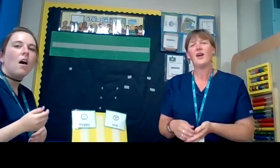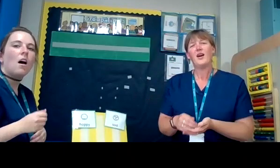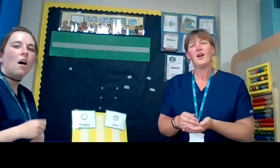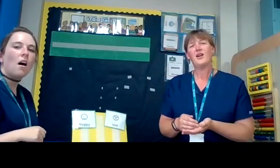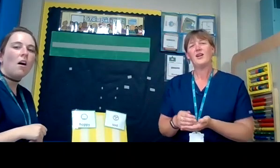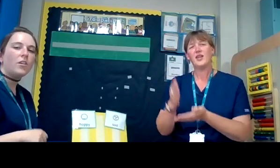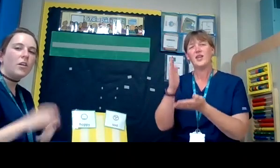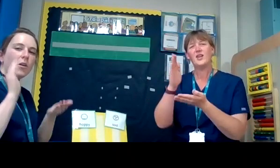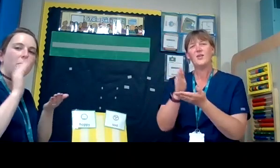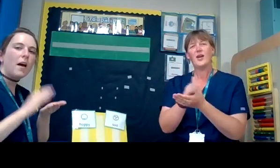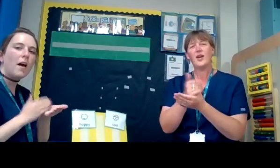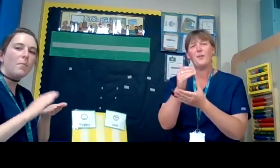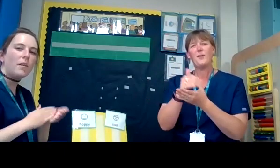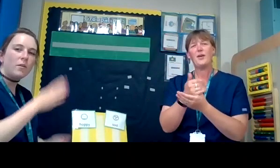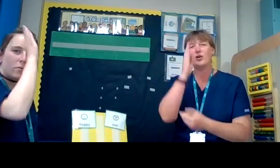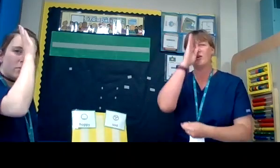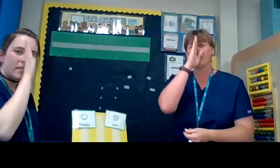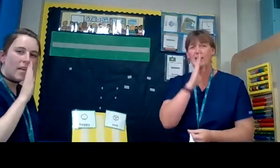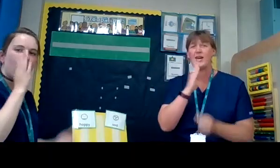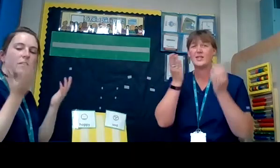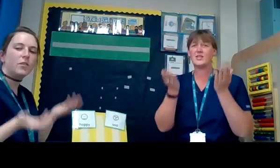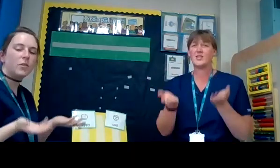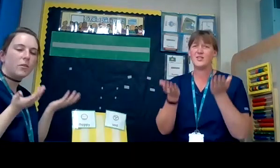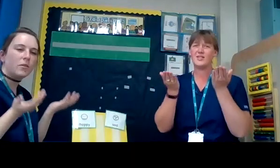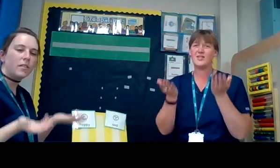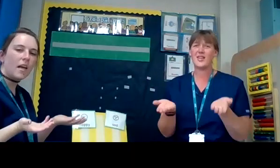are you happy or sad today